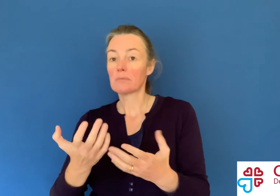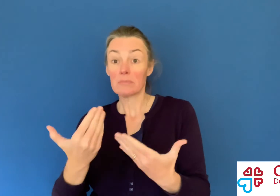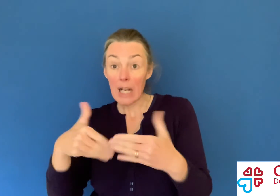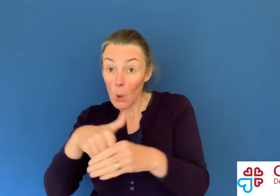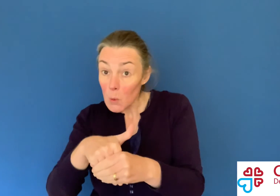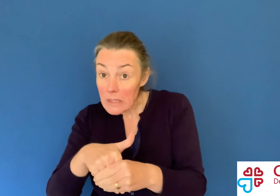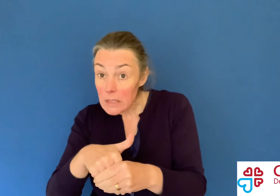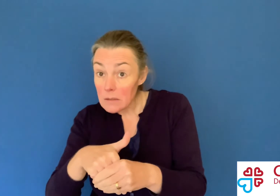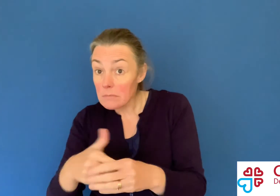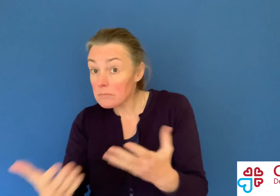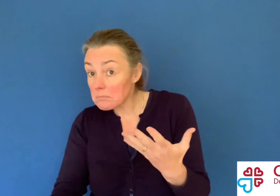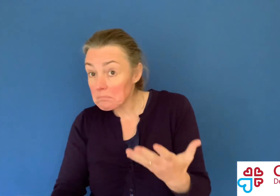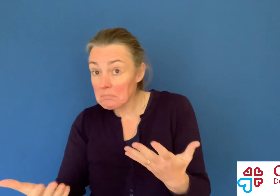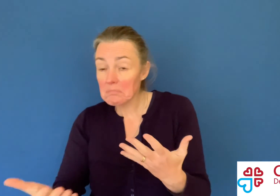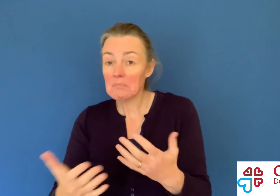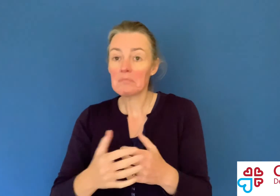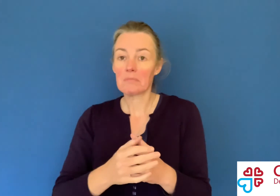Your parish, have they included you?